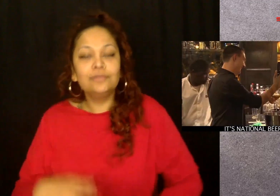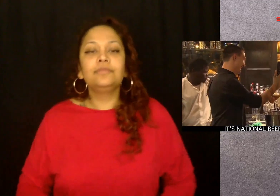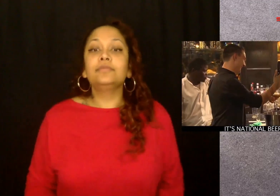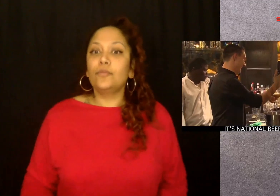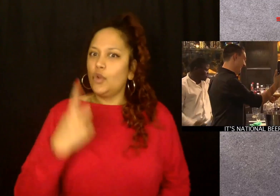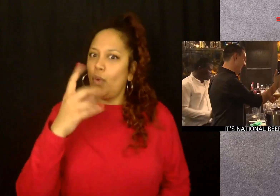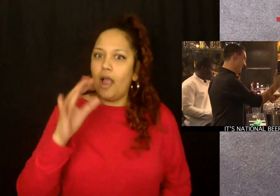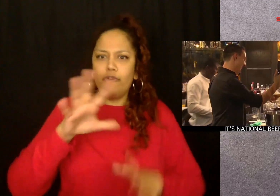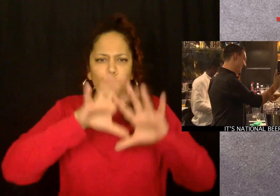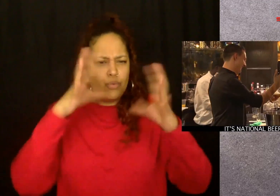two.